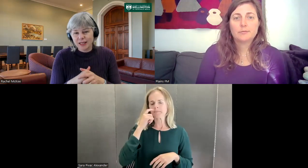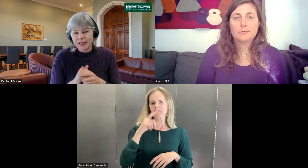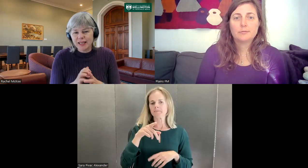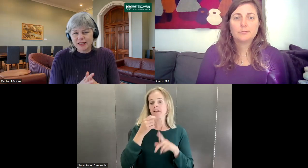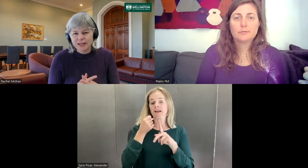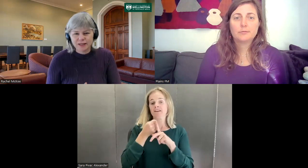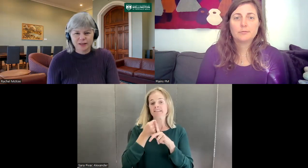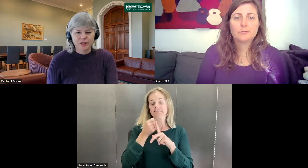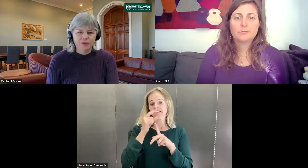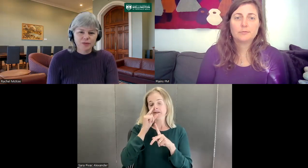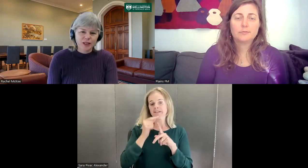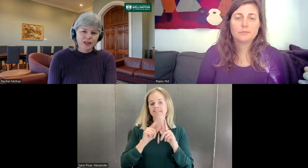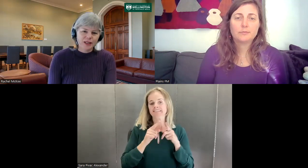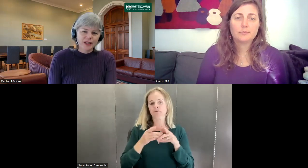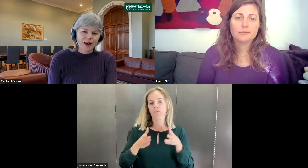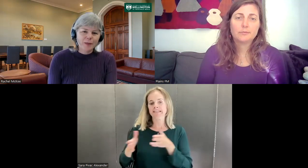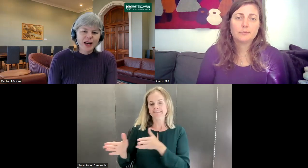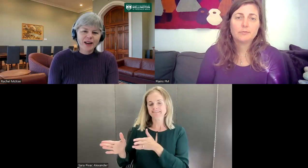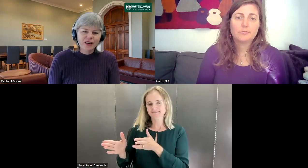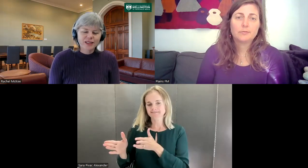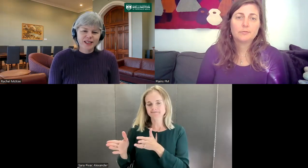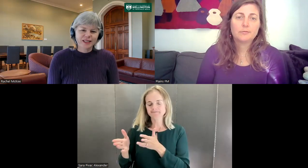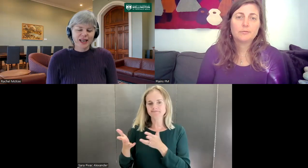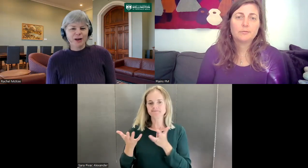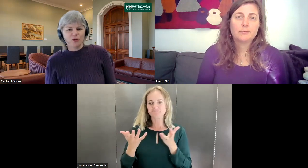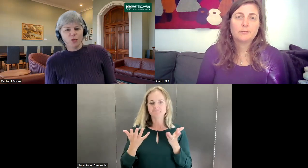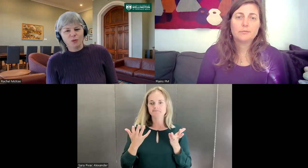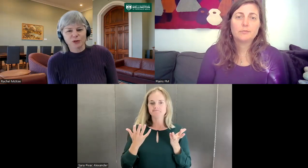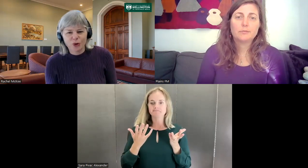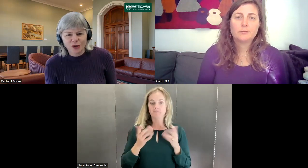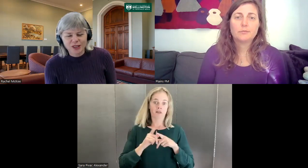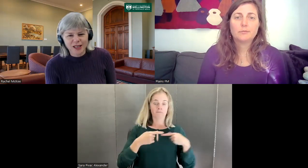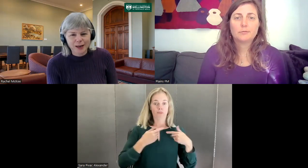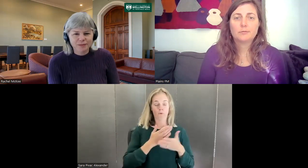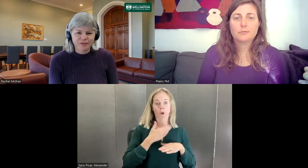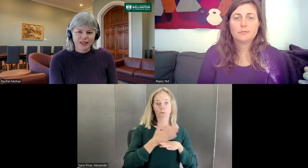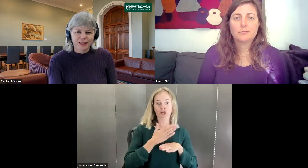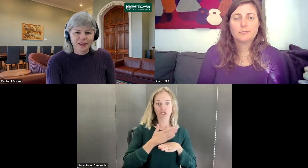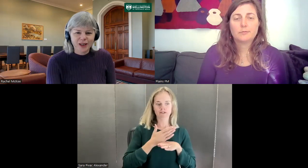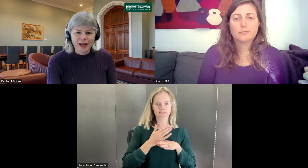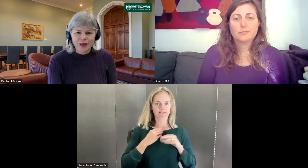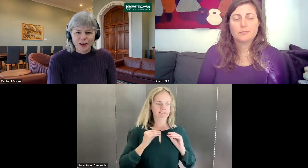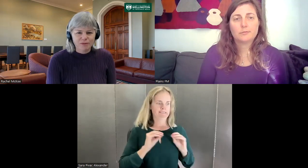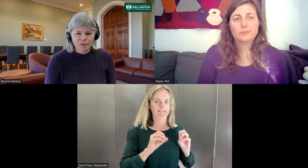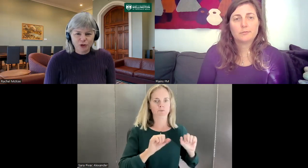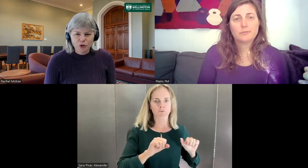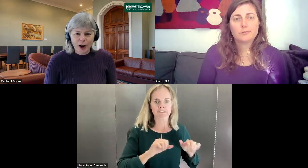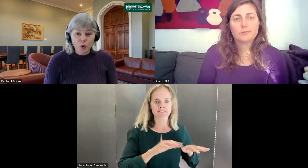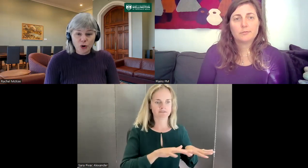Yes. Yeah. mean, advocacy can take many forms, of course, like through my work